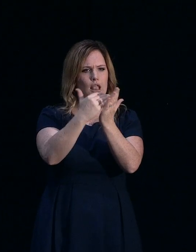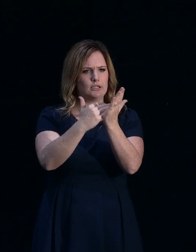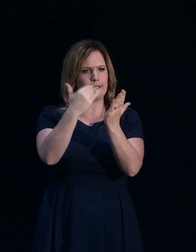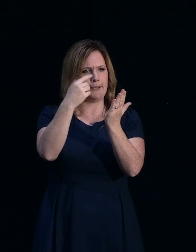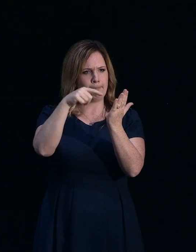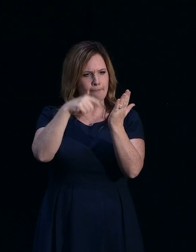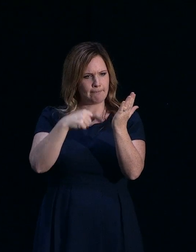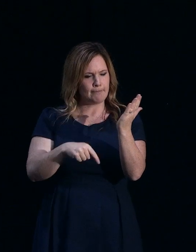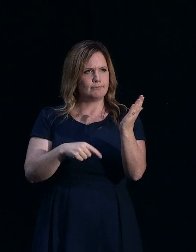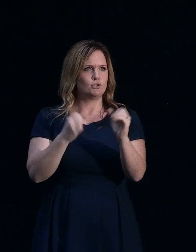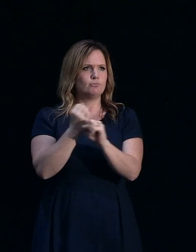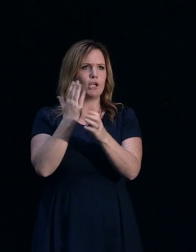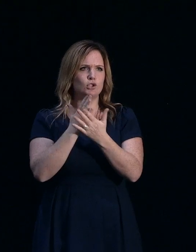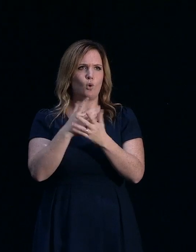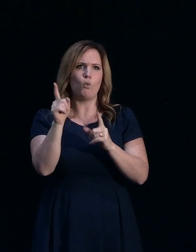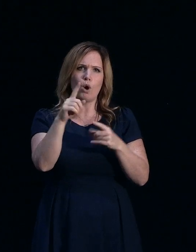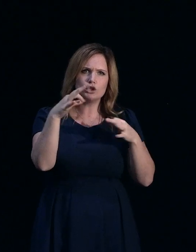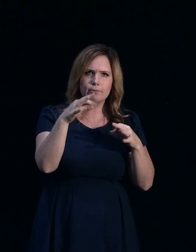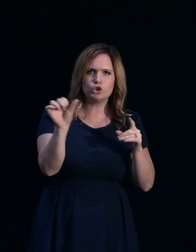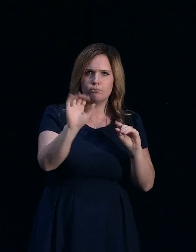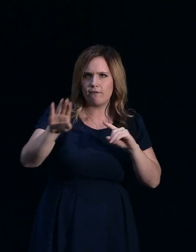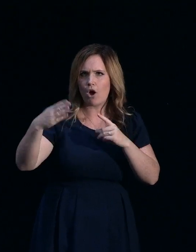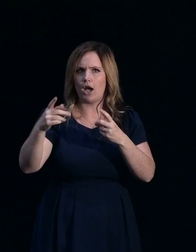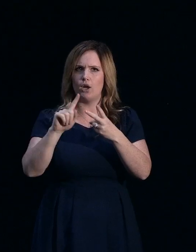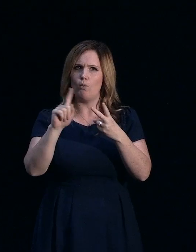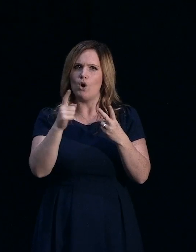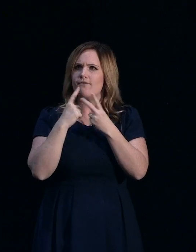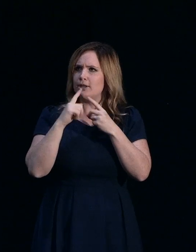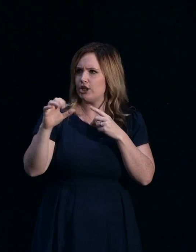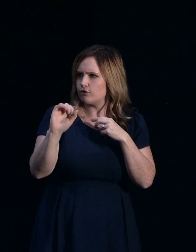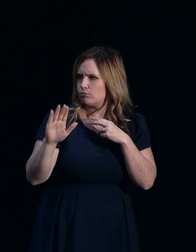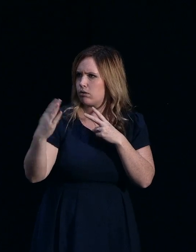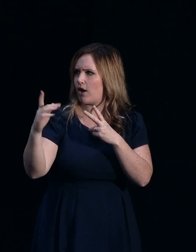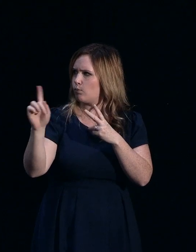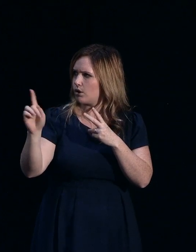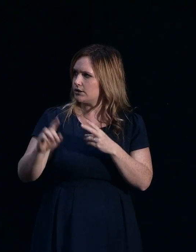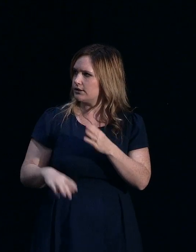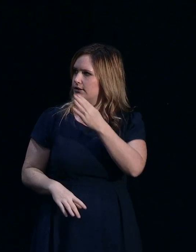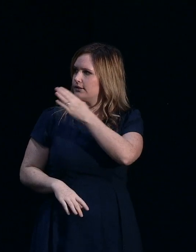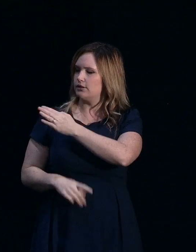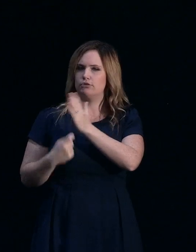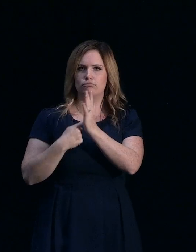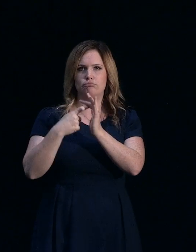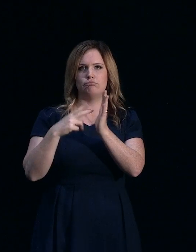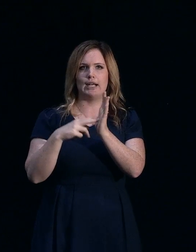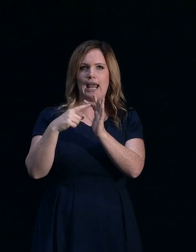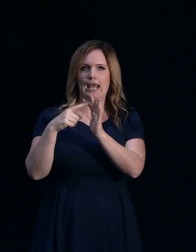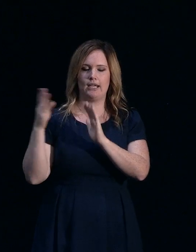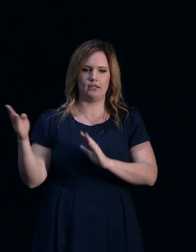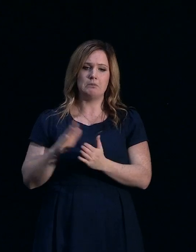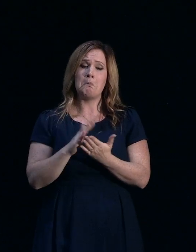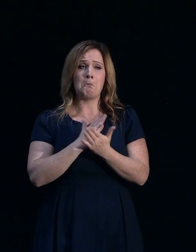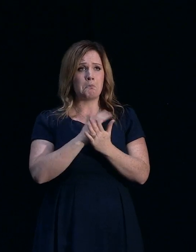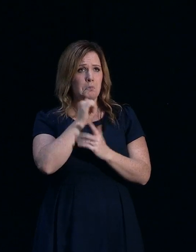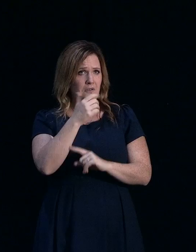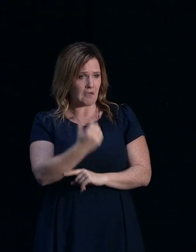documentation and information that they actually need to provide? I'm not sure if there is at the moment, but if there's not, we could look to